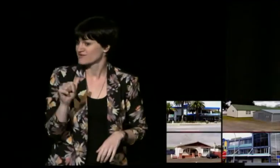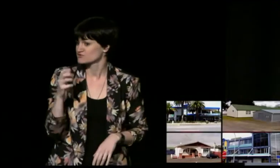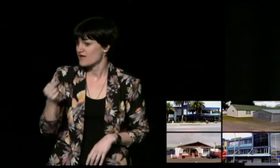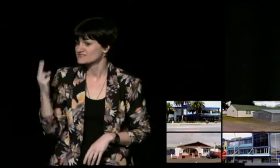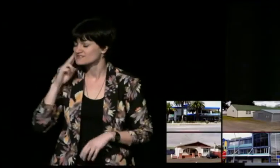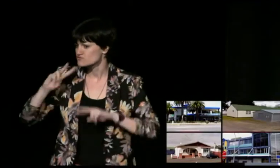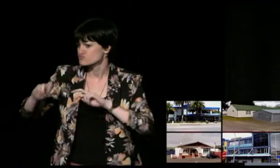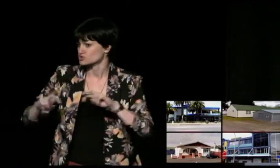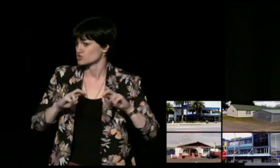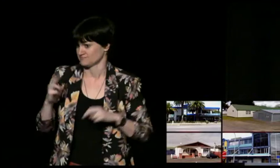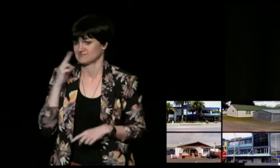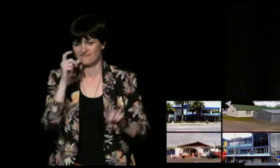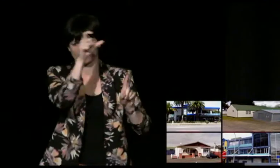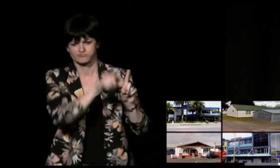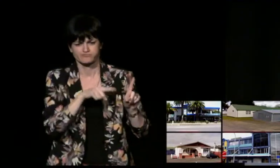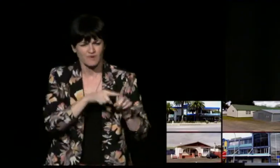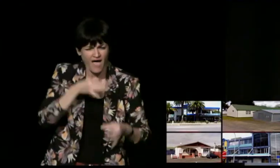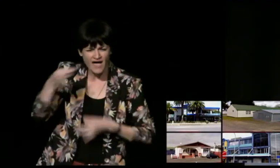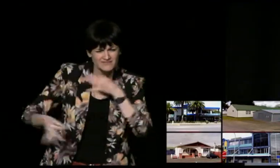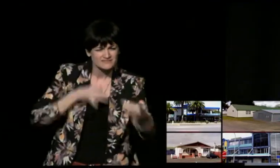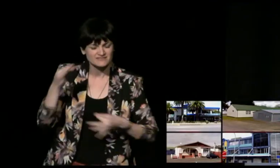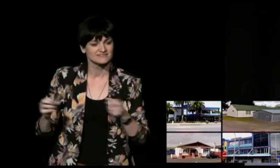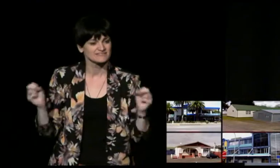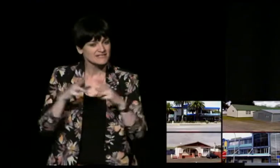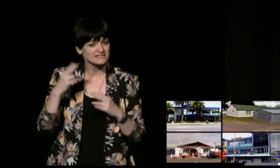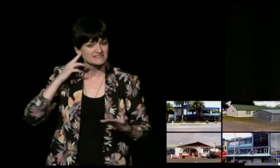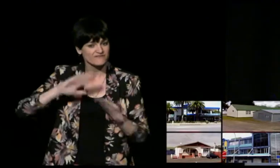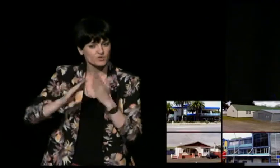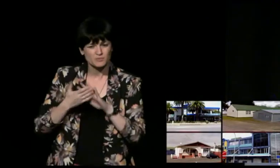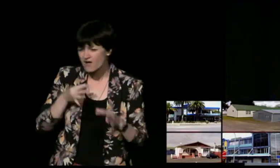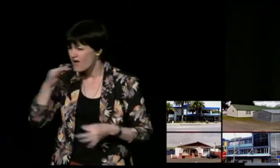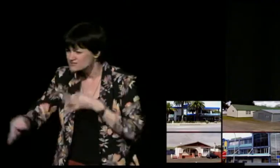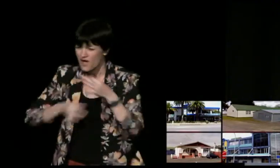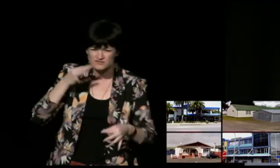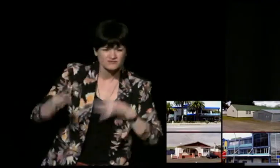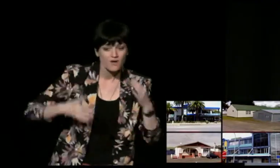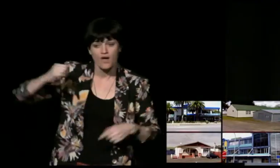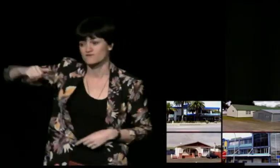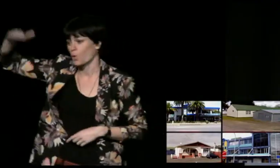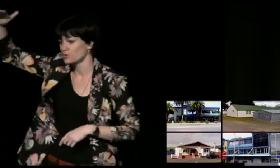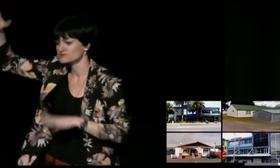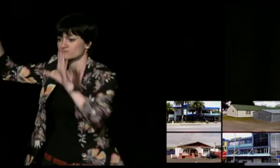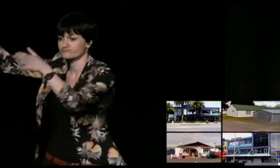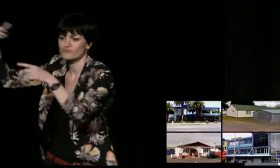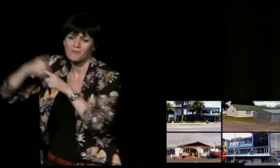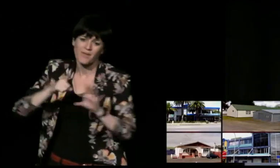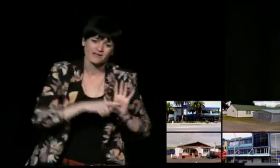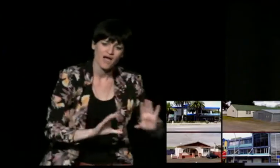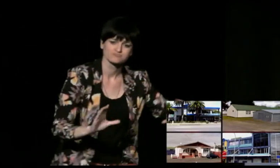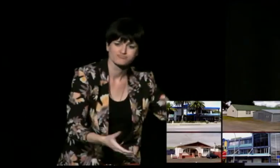in other places. So there was some research in Australia recently that compared a group of elderly deaf people and a group